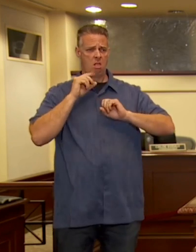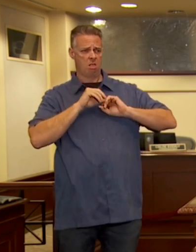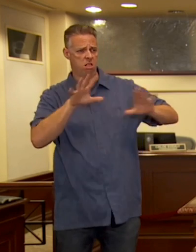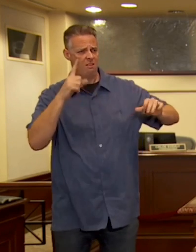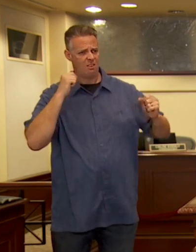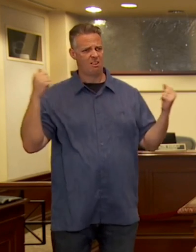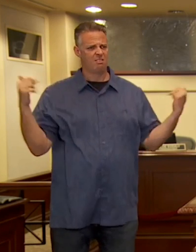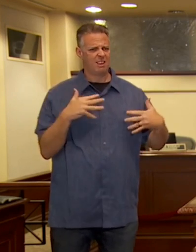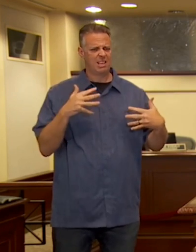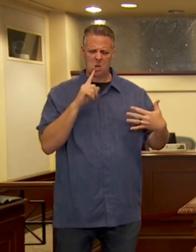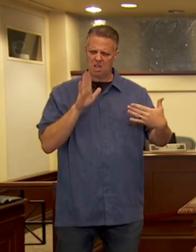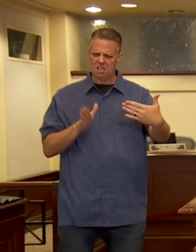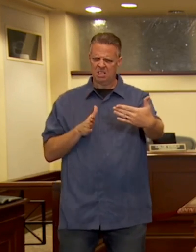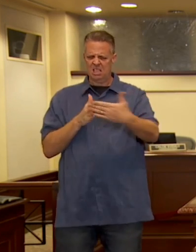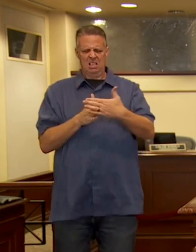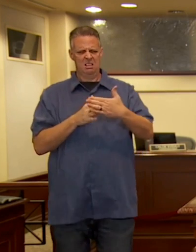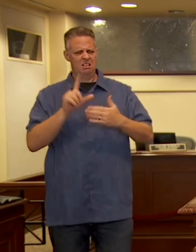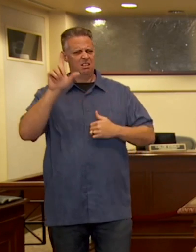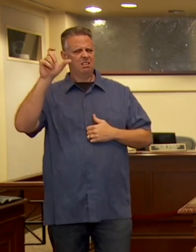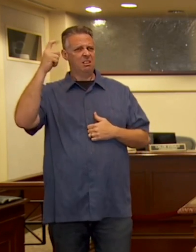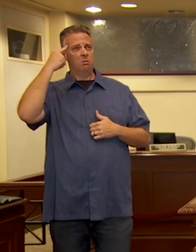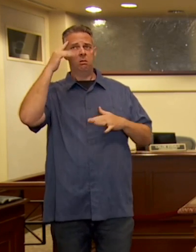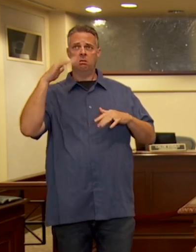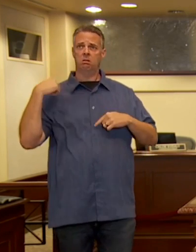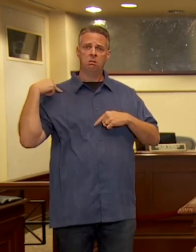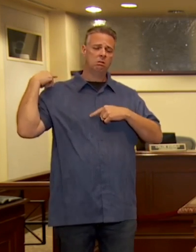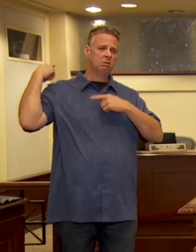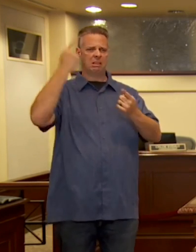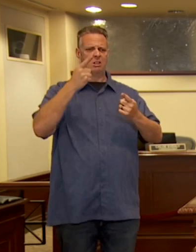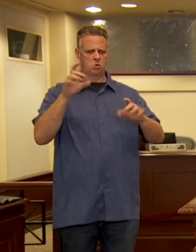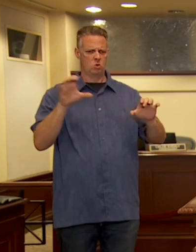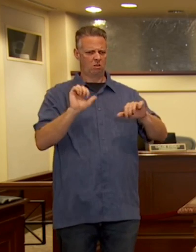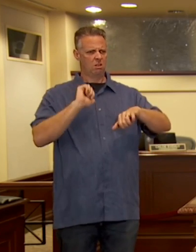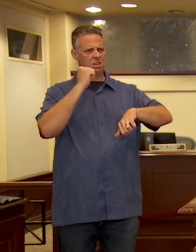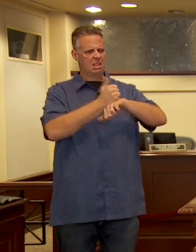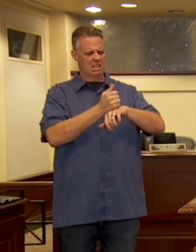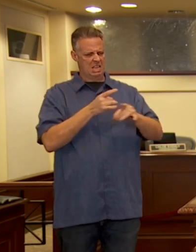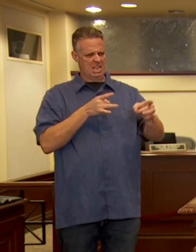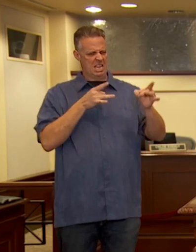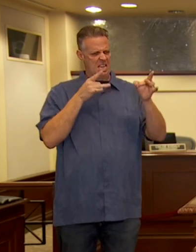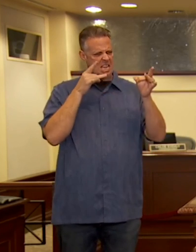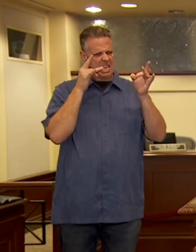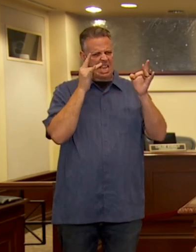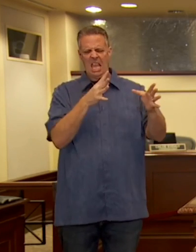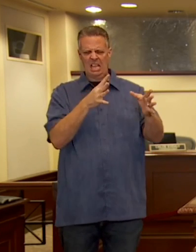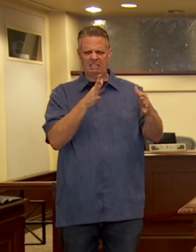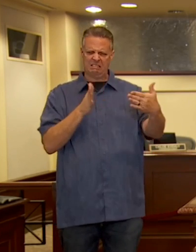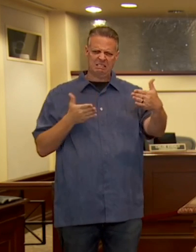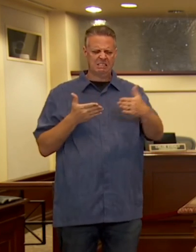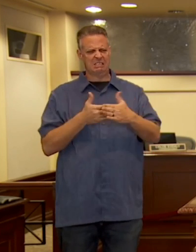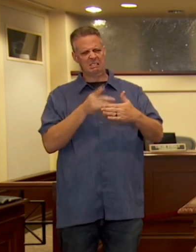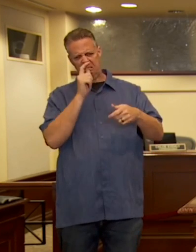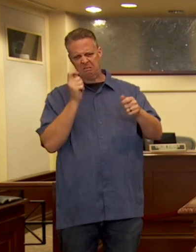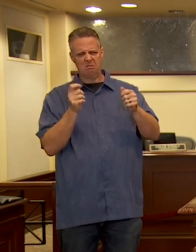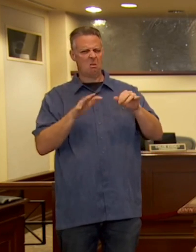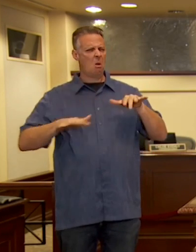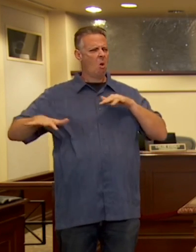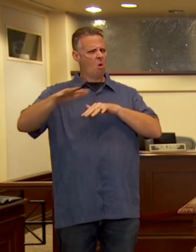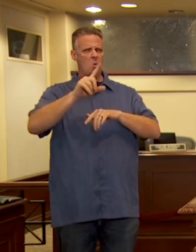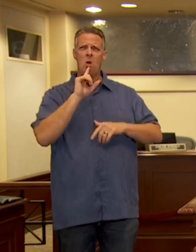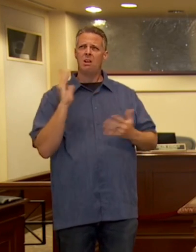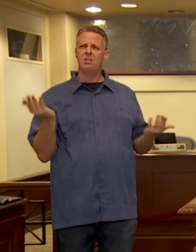anti-democratic as anything you've done to create hate and vitriol in our beautiful country.